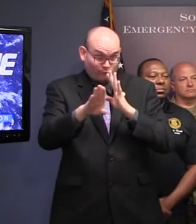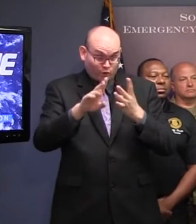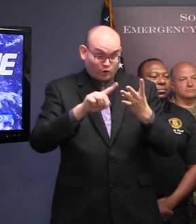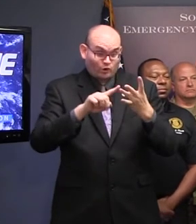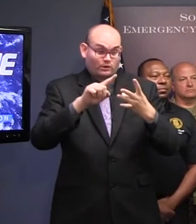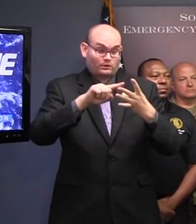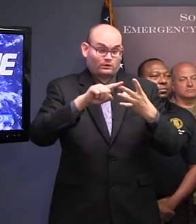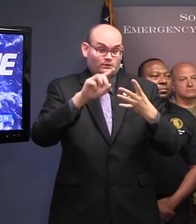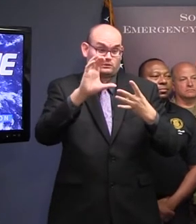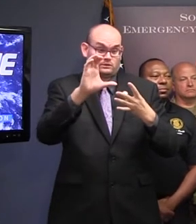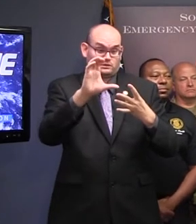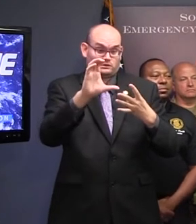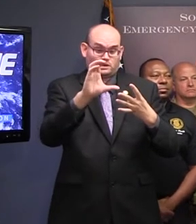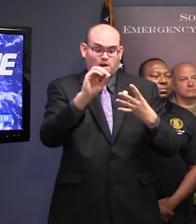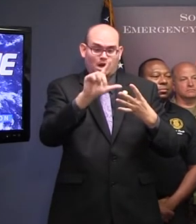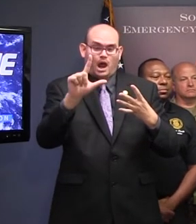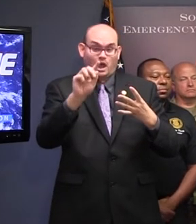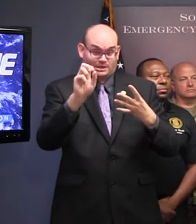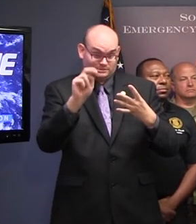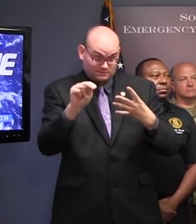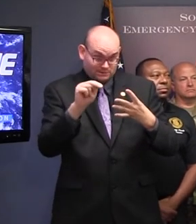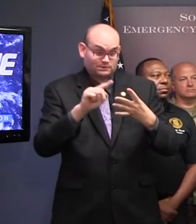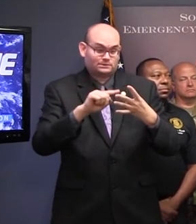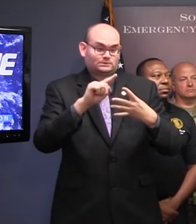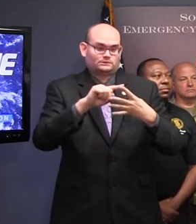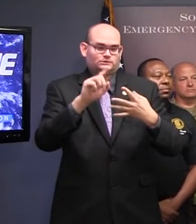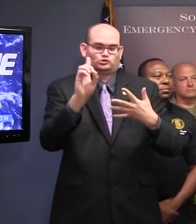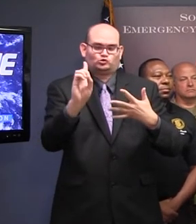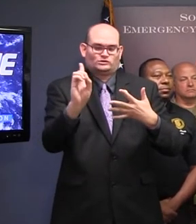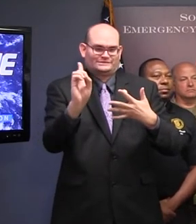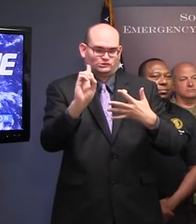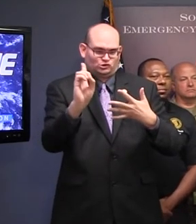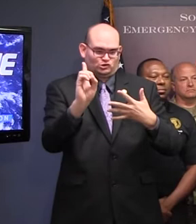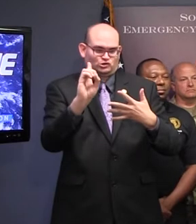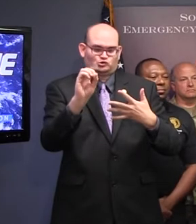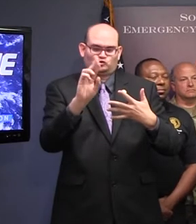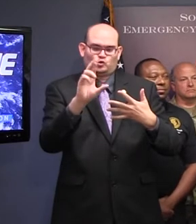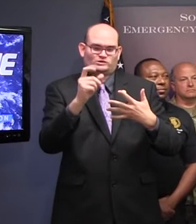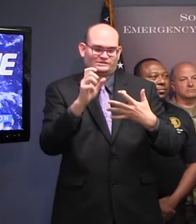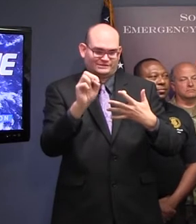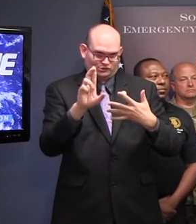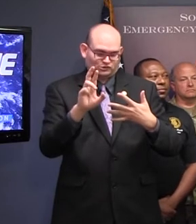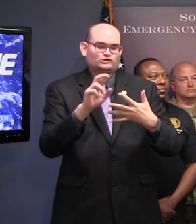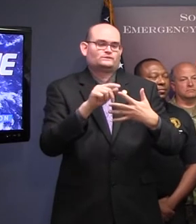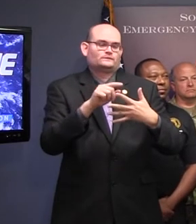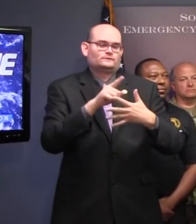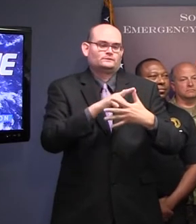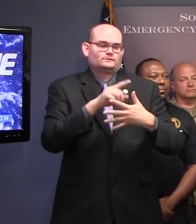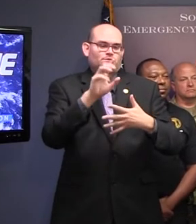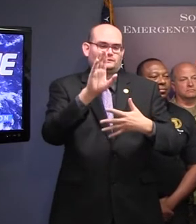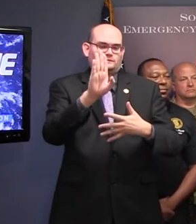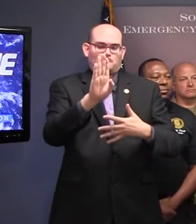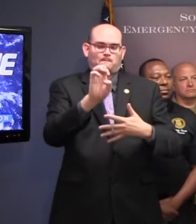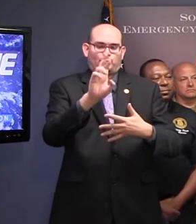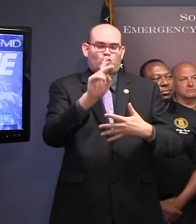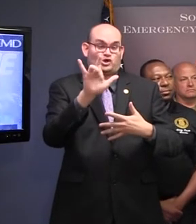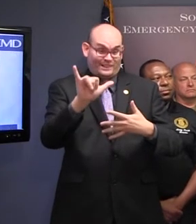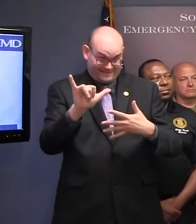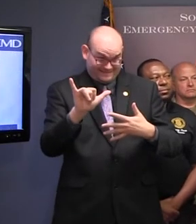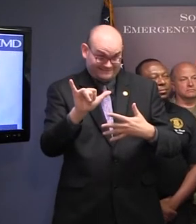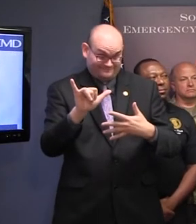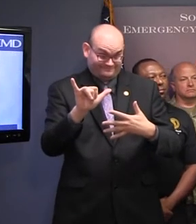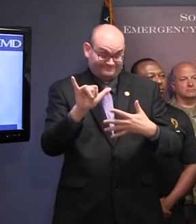Dorchester, Charleston, Berkeley, Georgetown, and Oree. I'll repeat them. The counties of